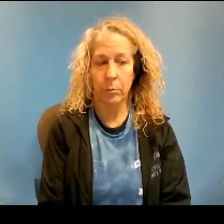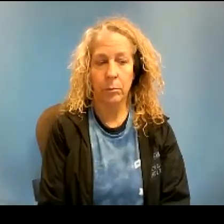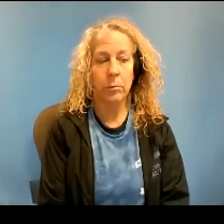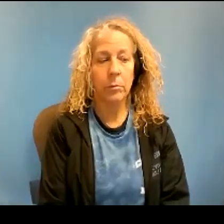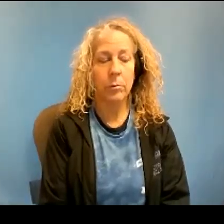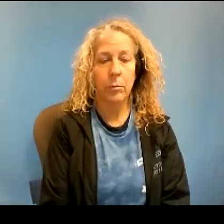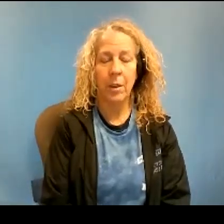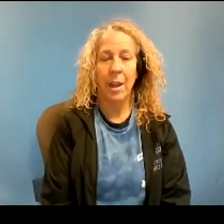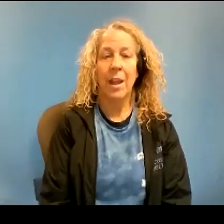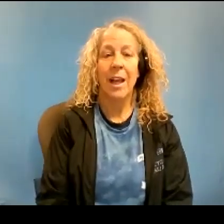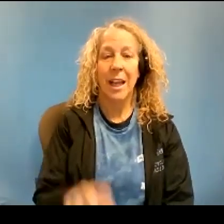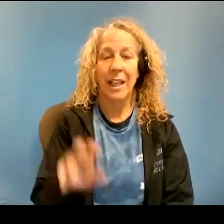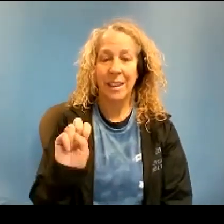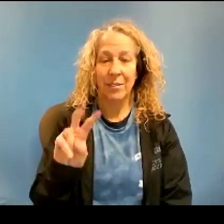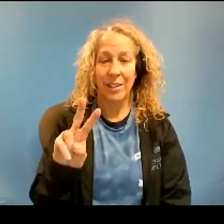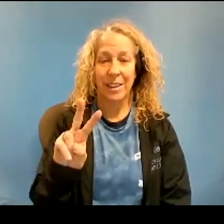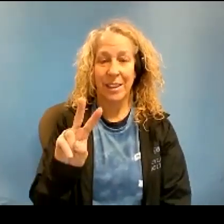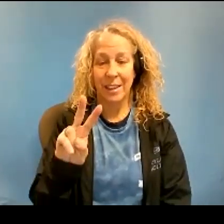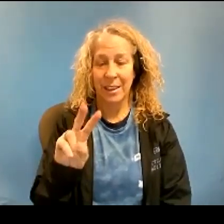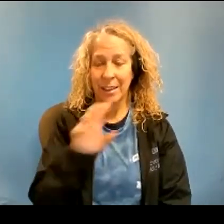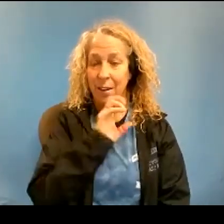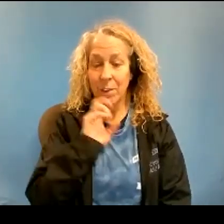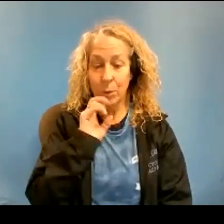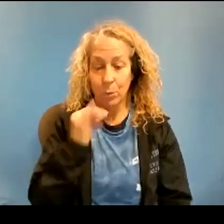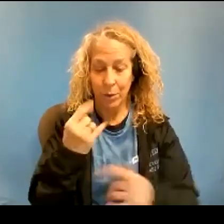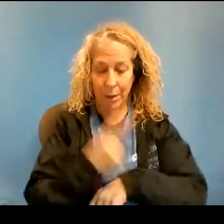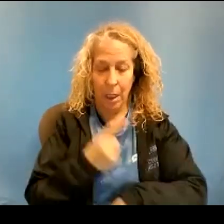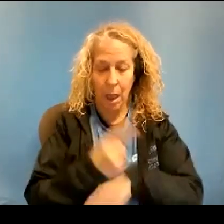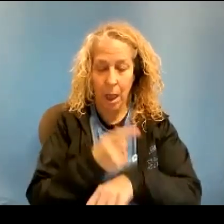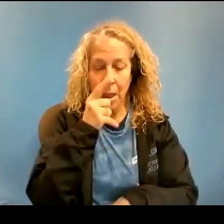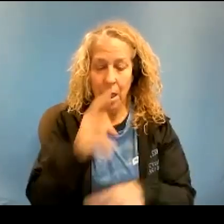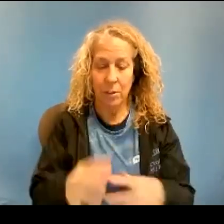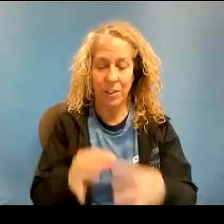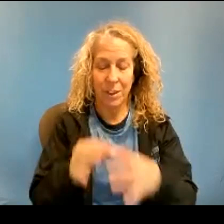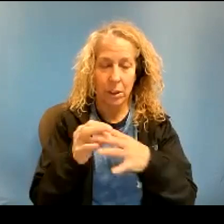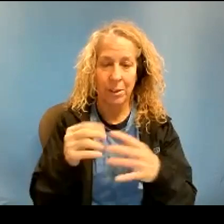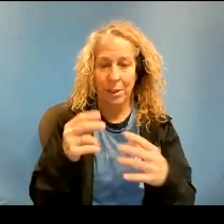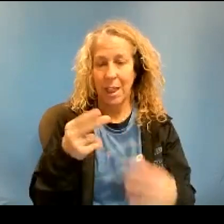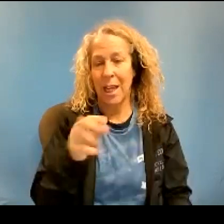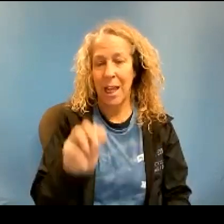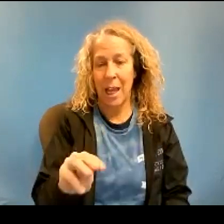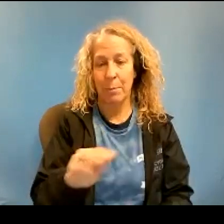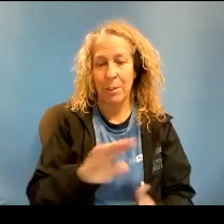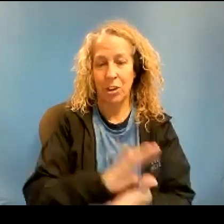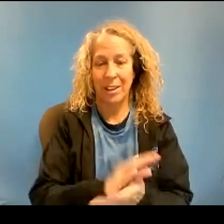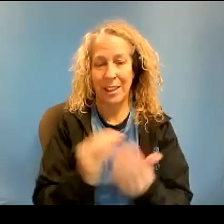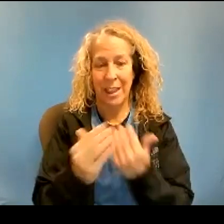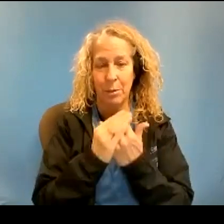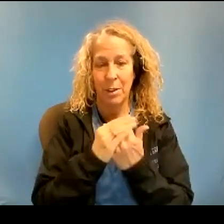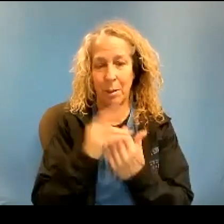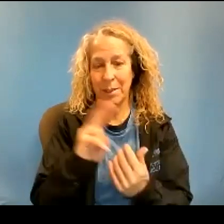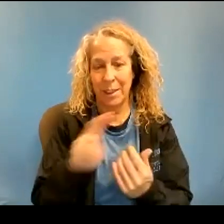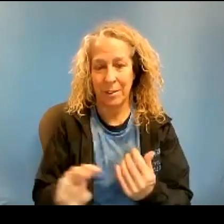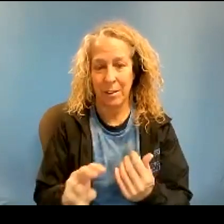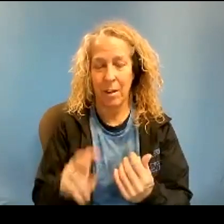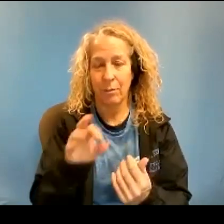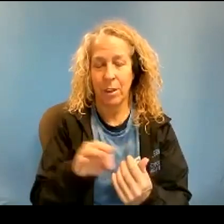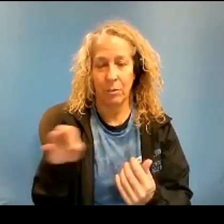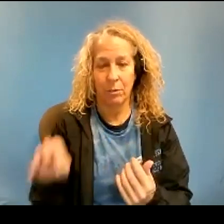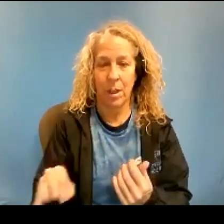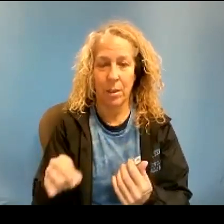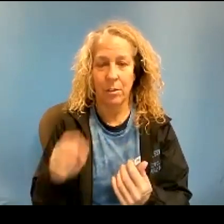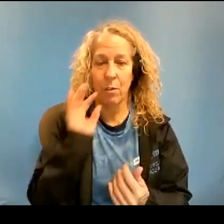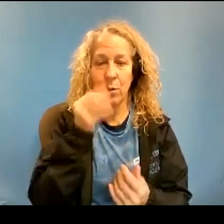In the EV Cafe today, our lunch menu features ham and cheese sandwich, pizza, french fries, and fruit or juice.